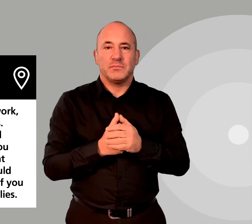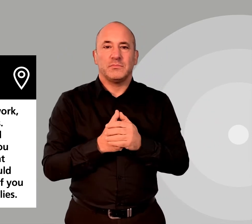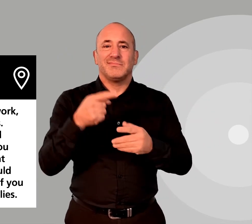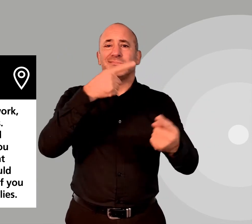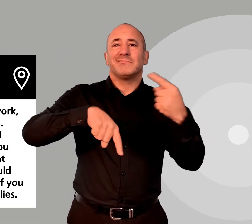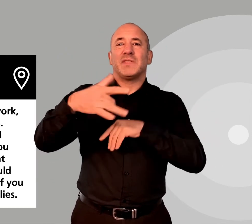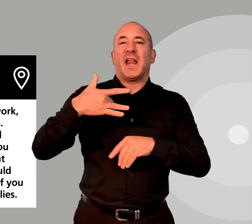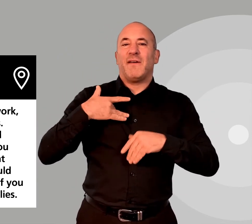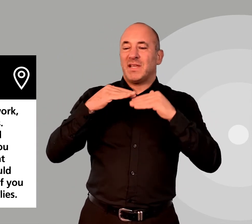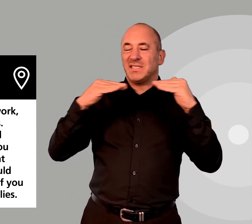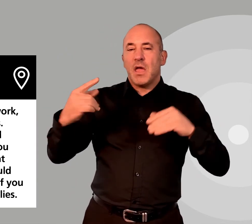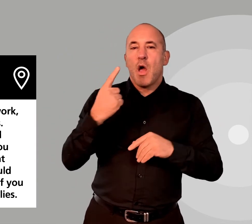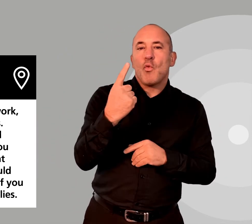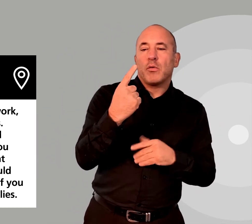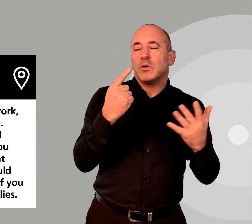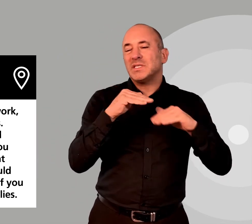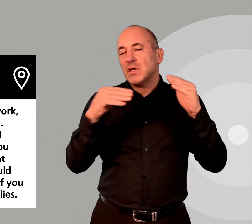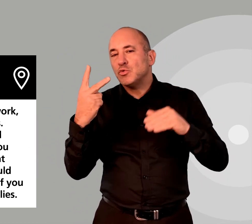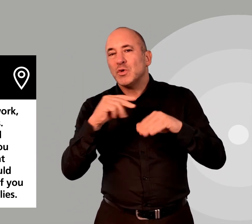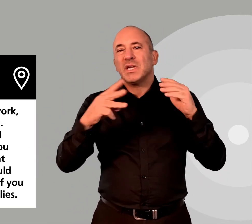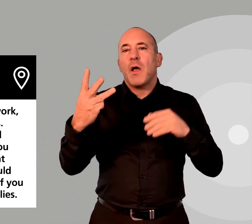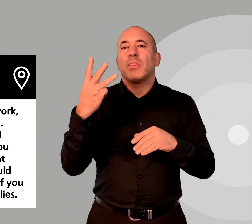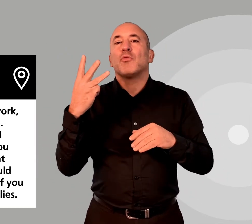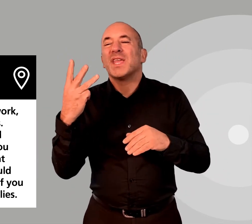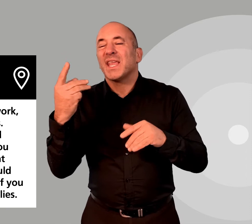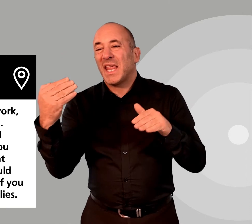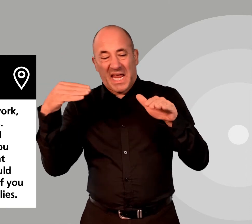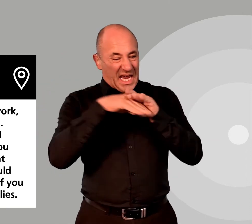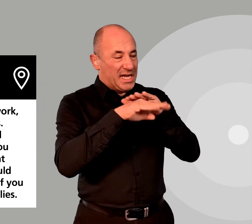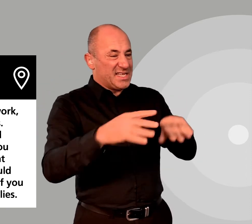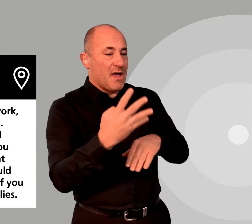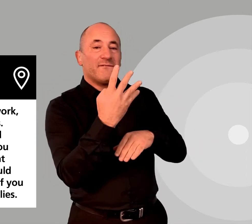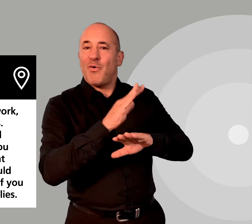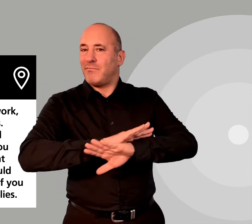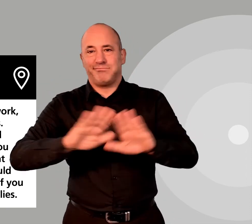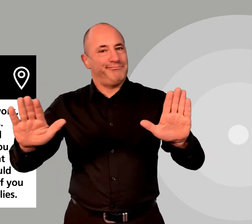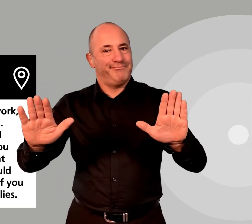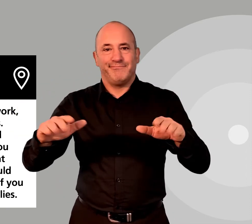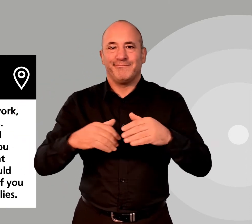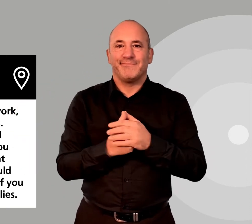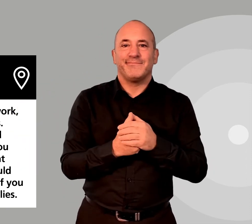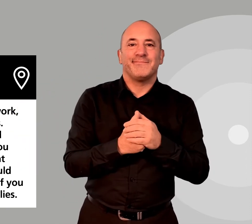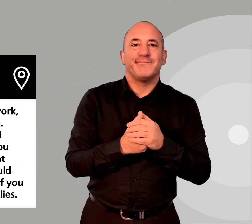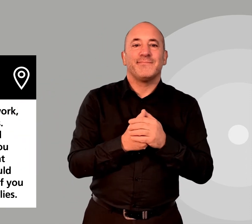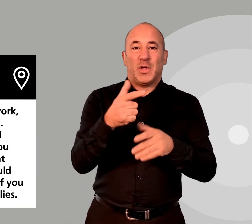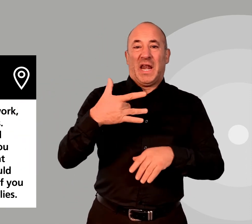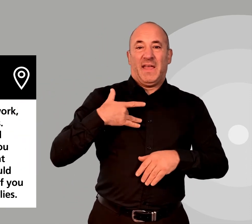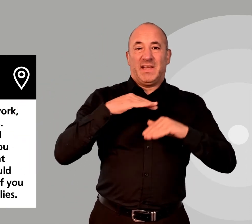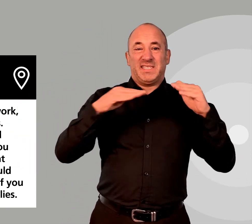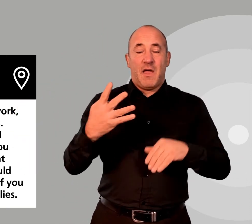1 to 3 should not enter Tier 4 areas. Do not travel abroad if you live in a Tier 4 area